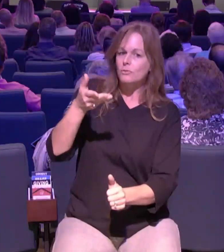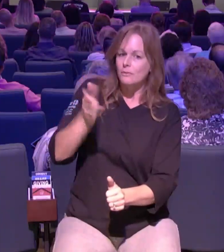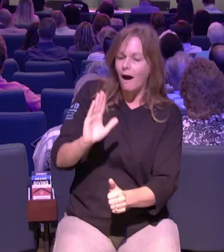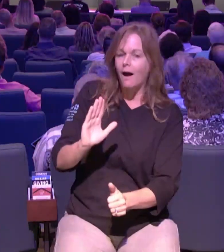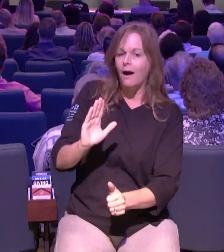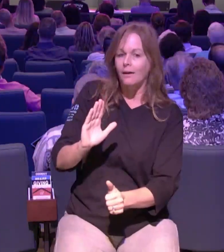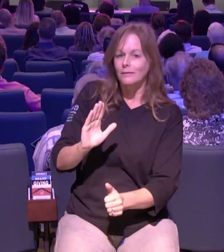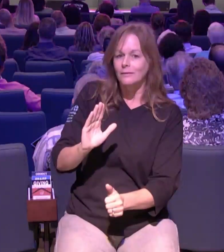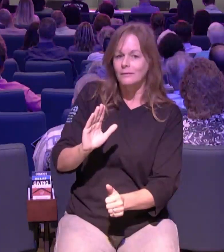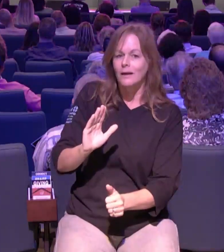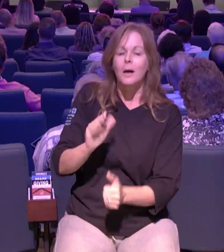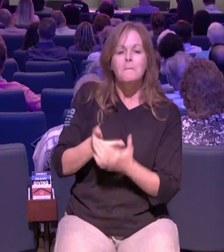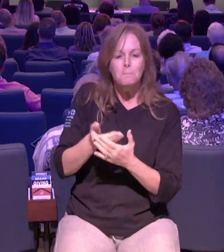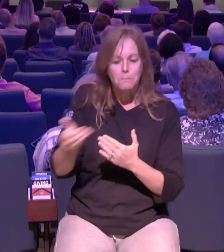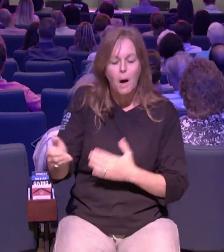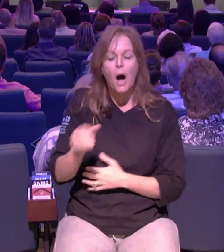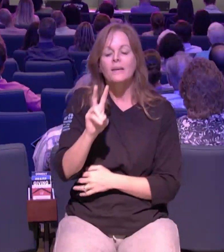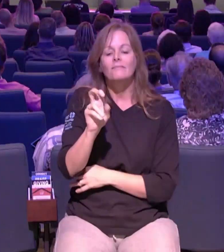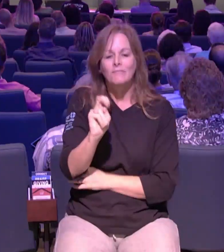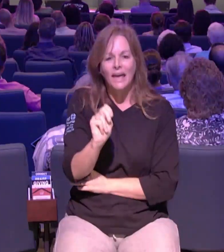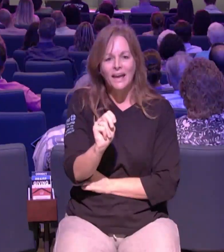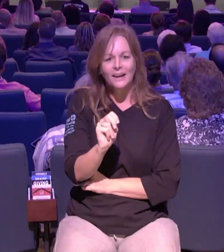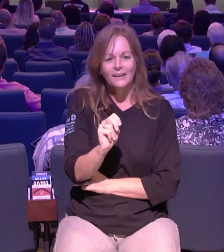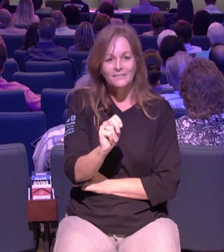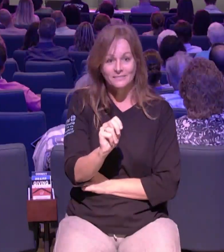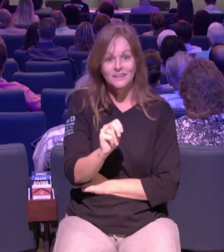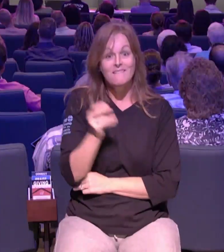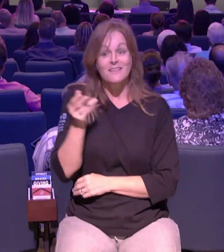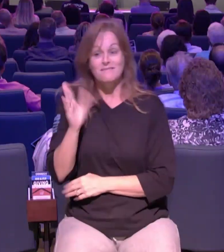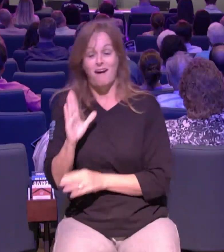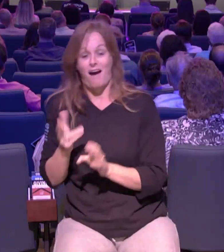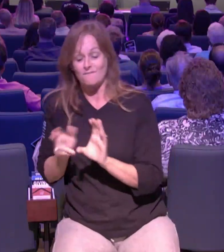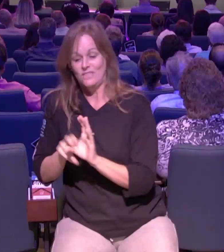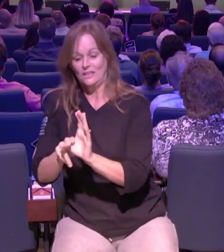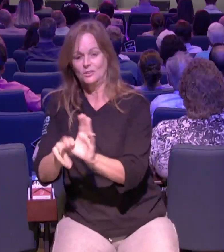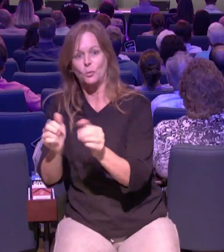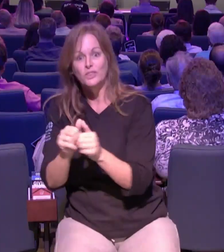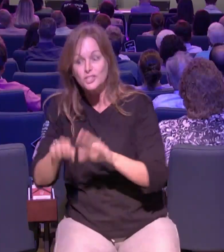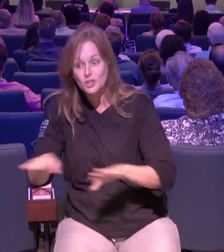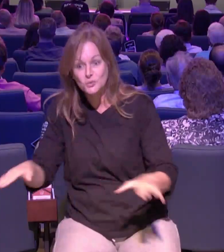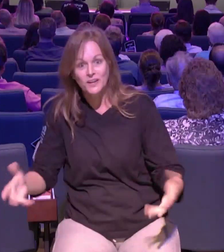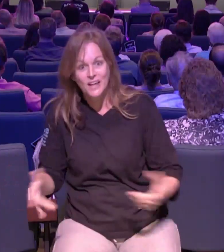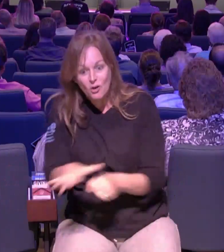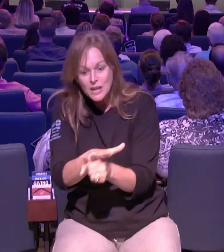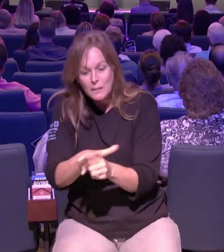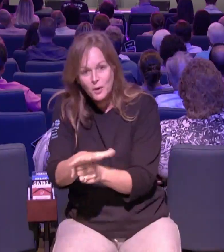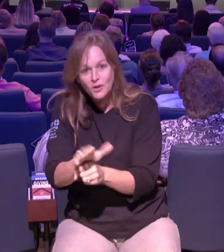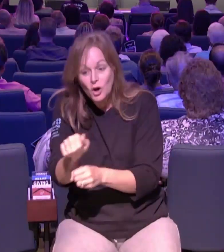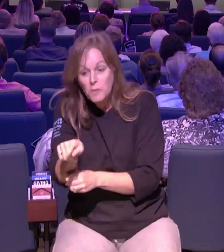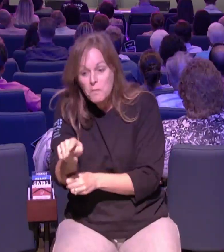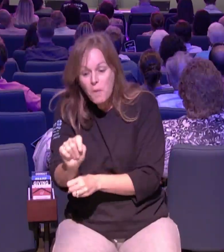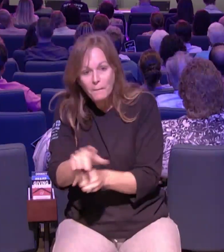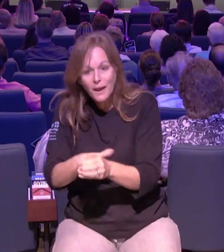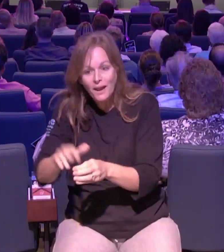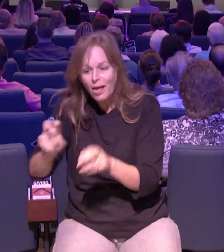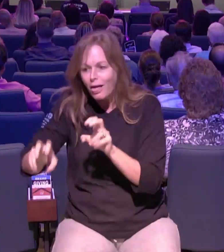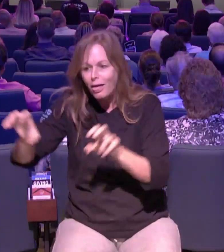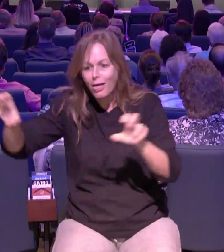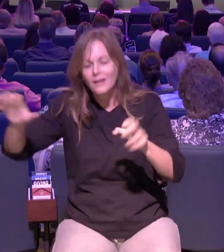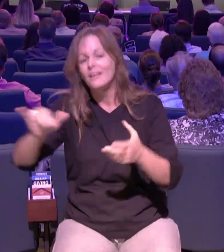god will do what only god can do but we got to do our part we got to pick up the corner of the mat we got to believe in faith for them what they don't know what to even